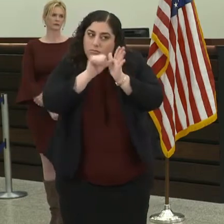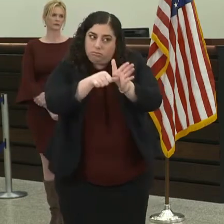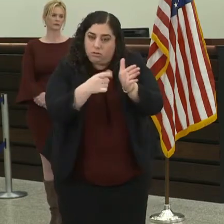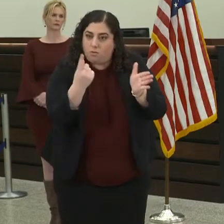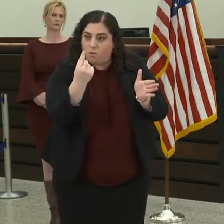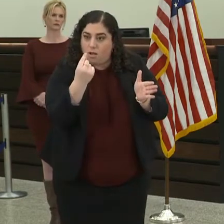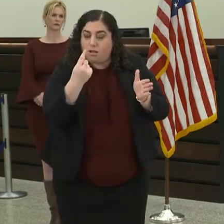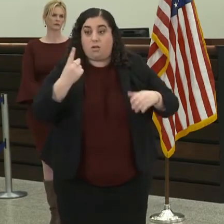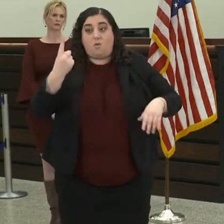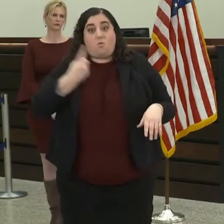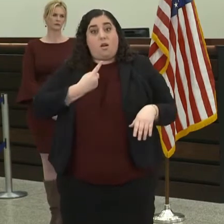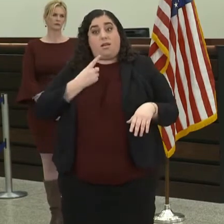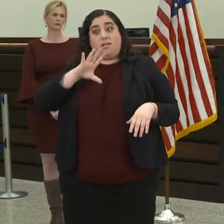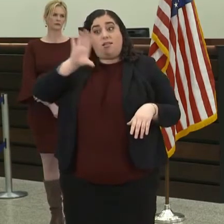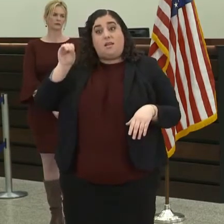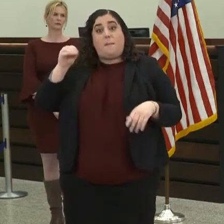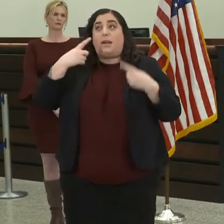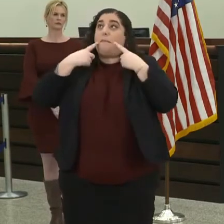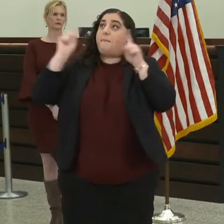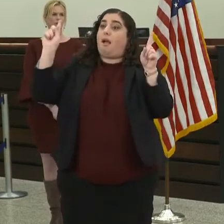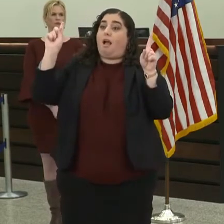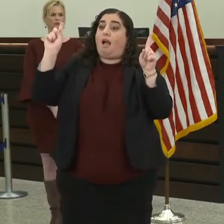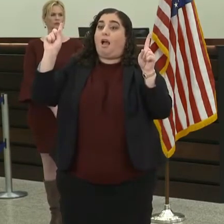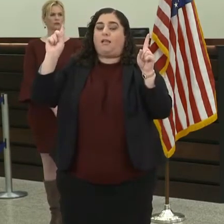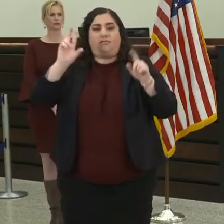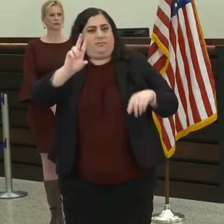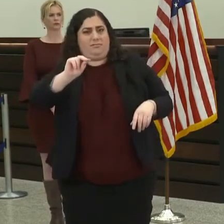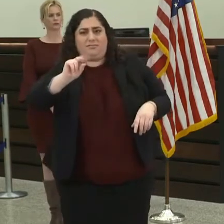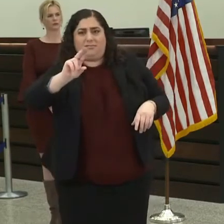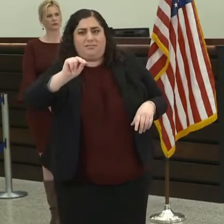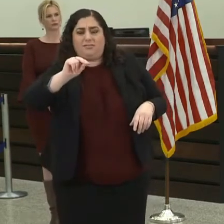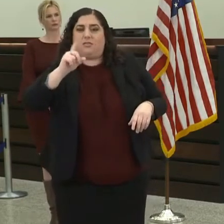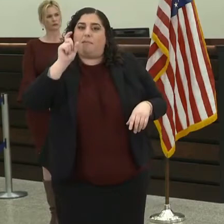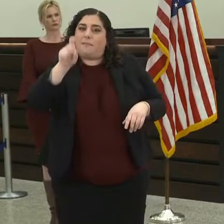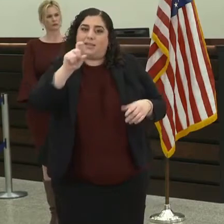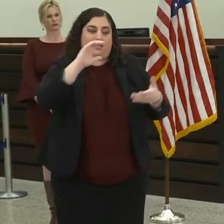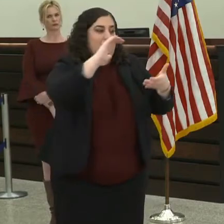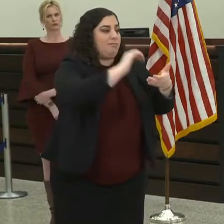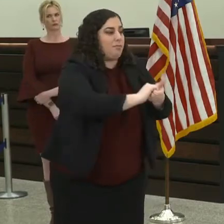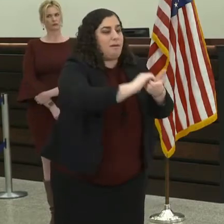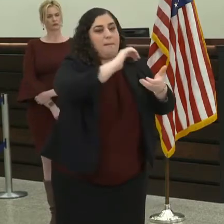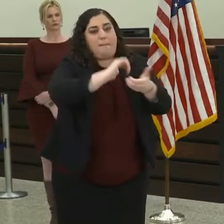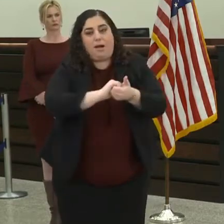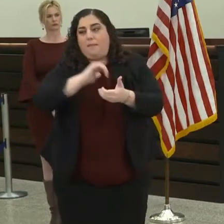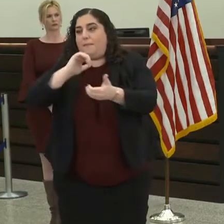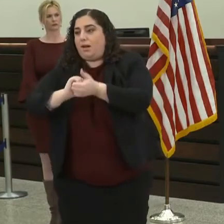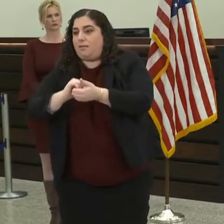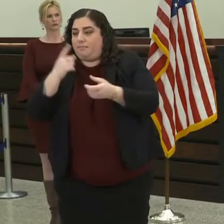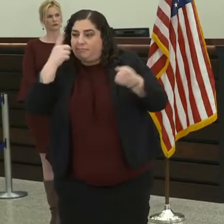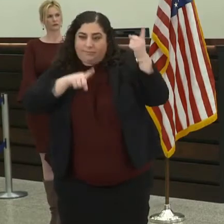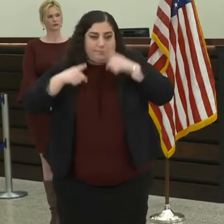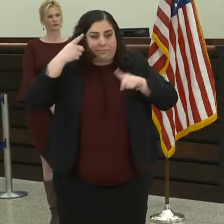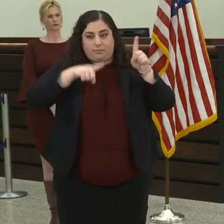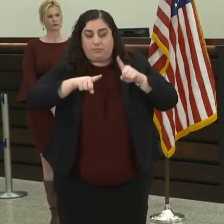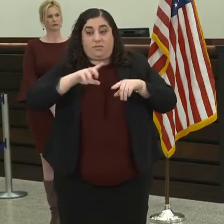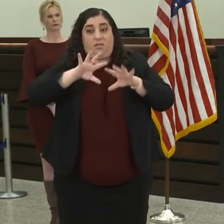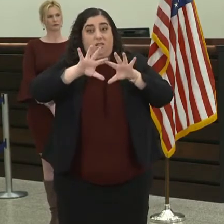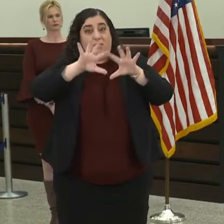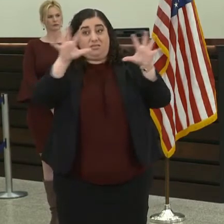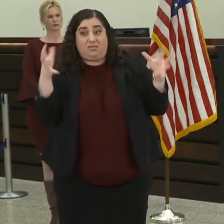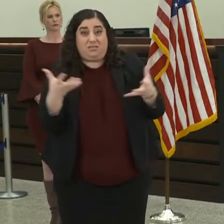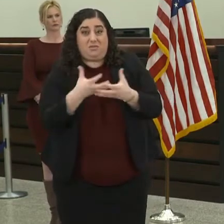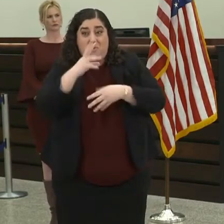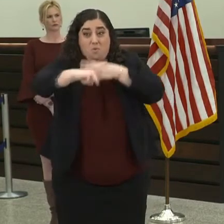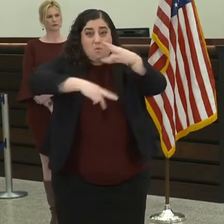undertaking. The demand for this vaccine has never, the world has never seen anything like it. There's never been